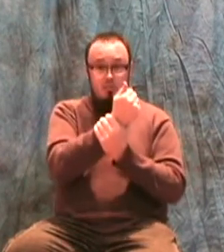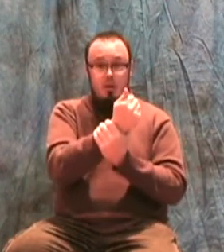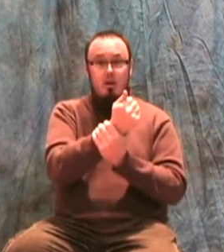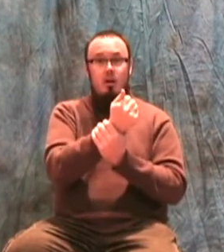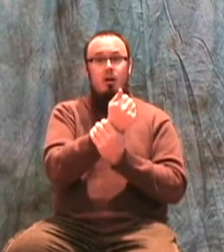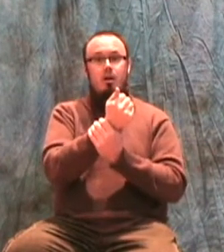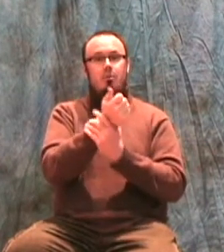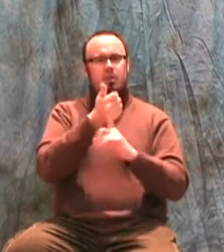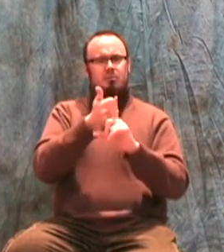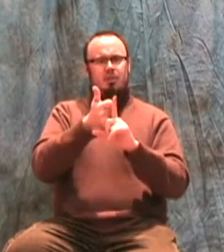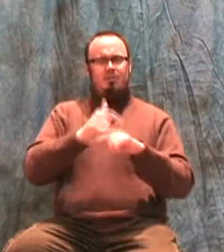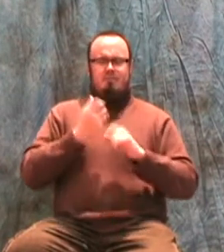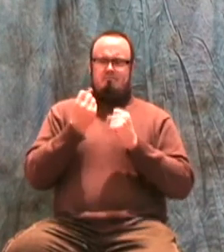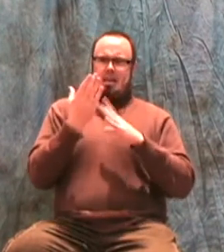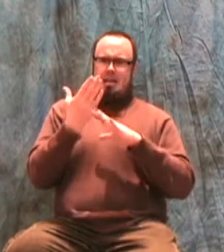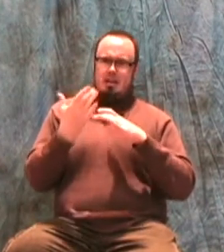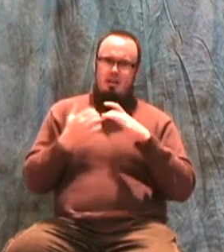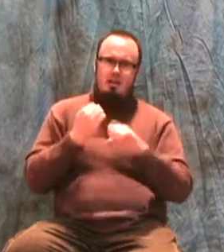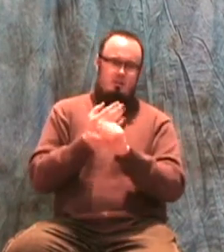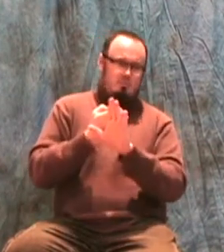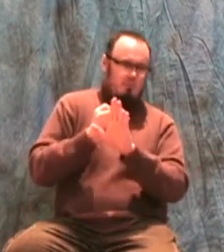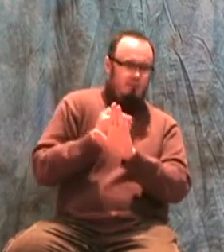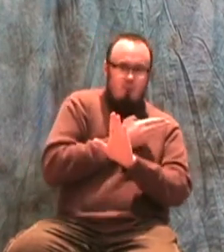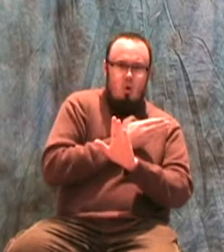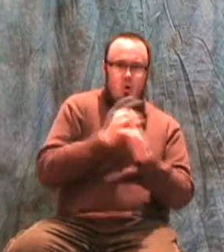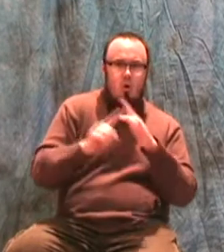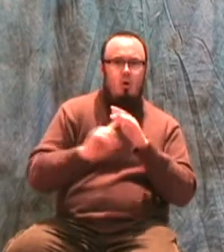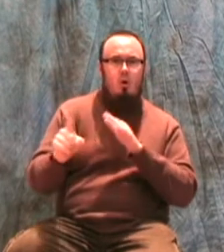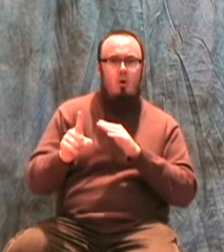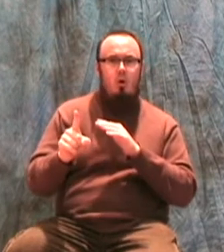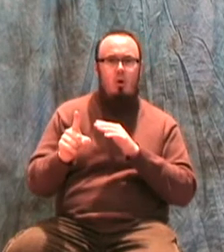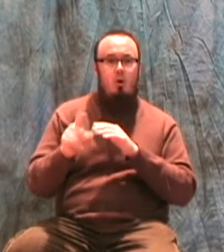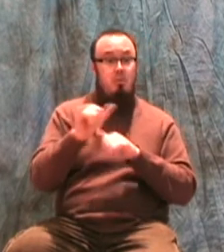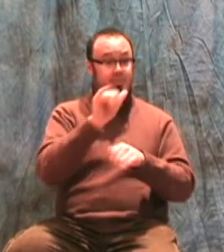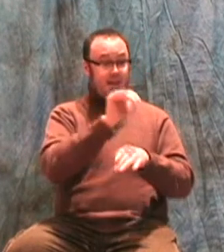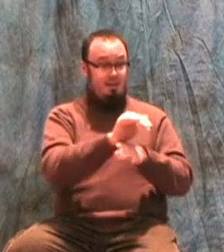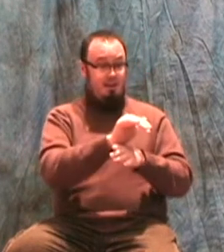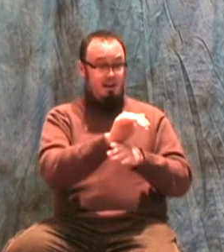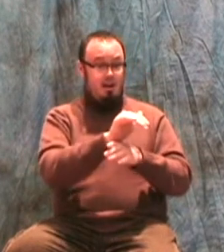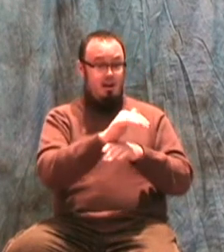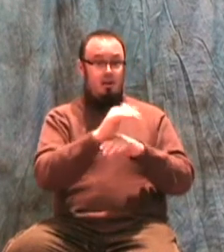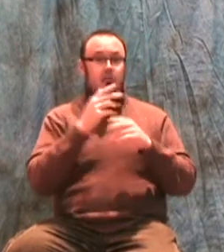lived many years before the Exodus also ate matzah on the night that would one day be called Passover